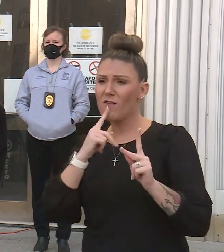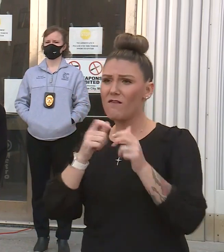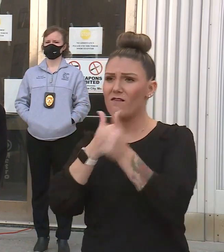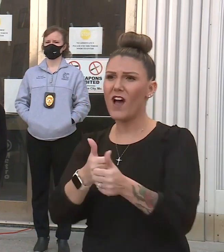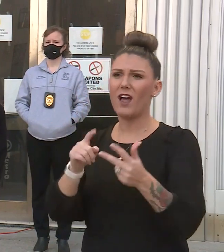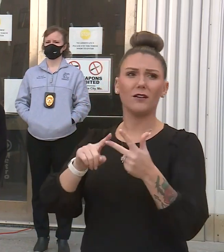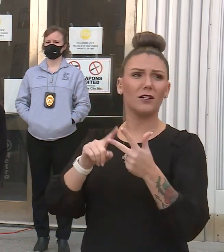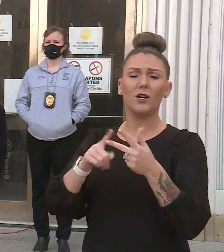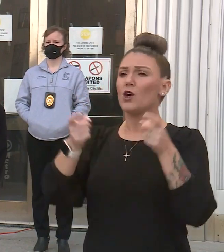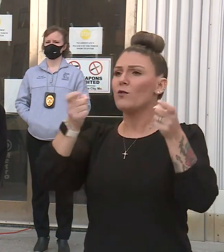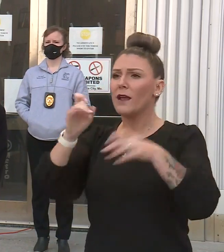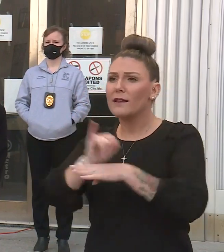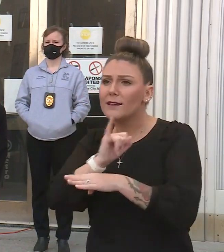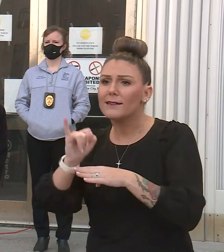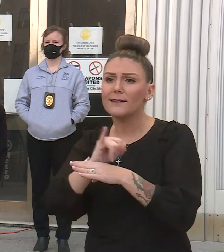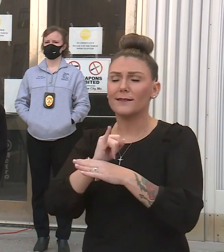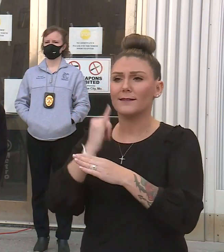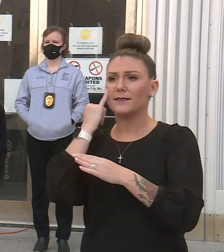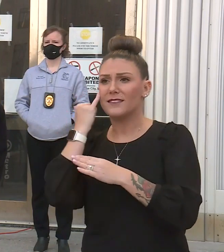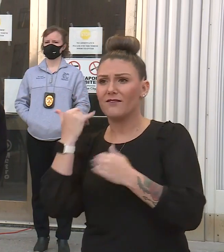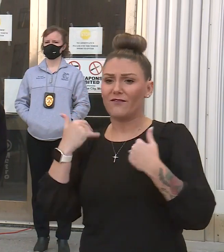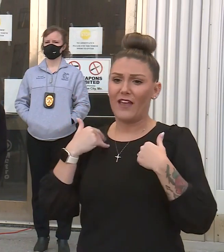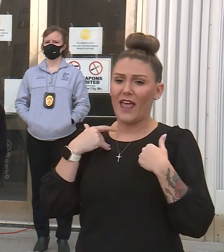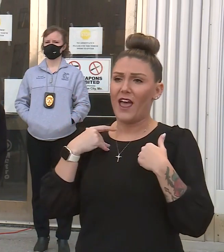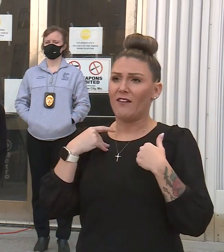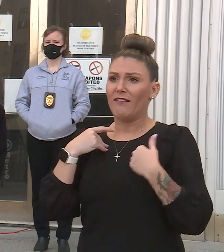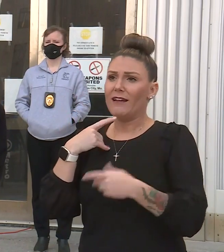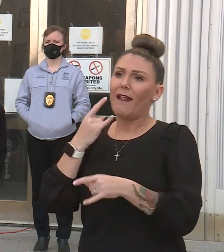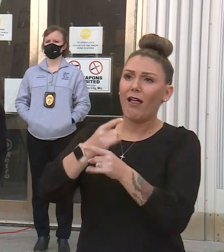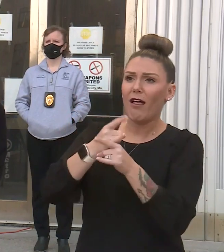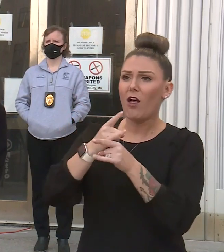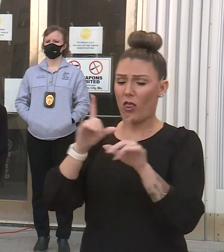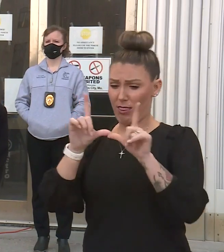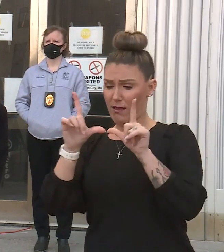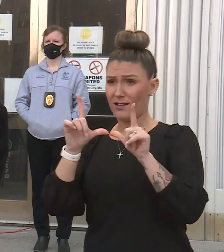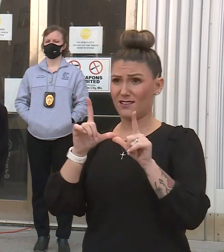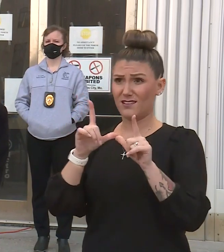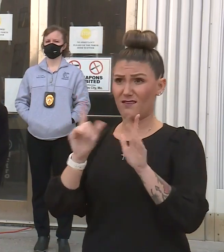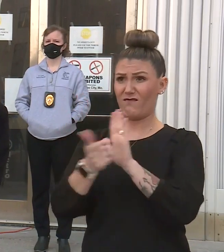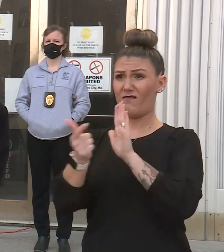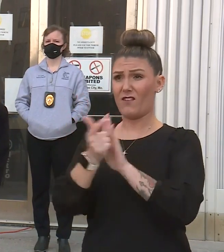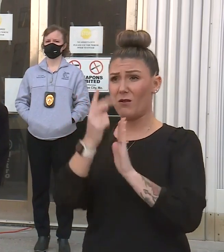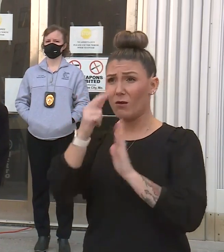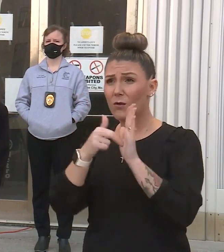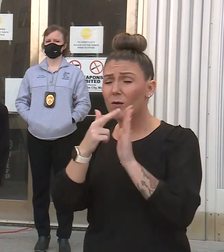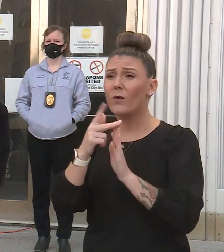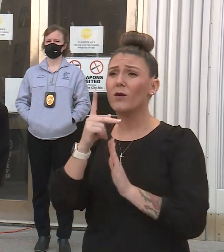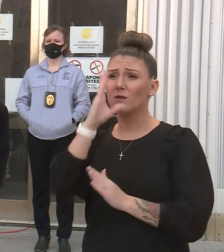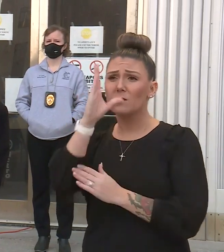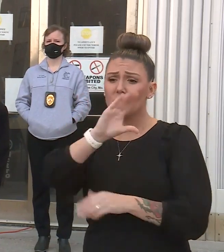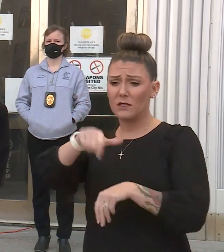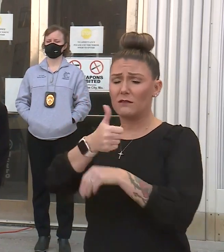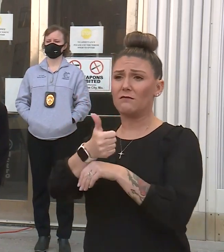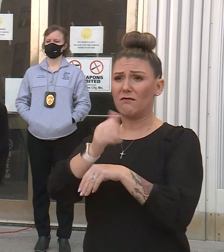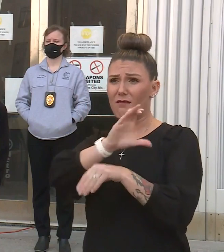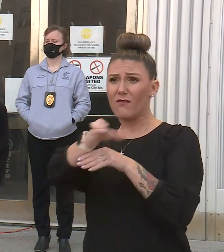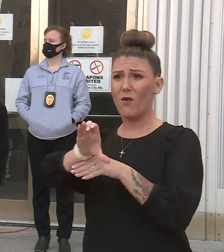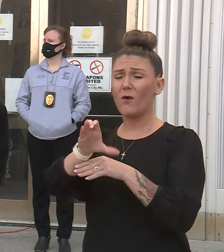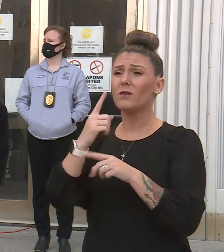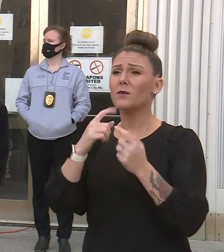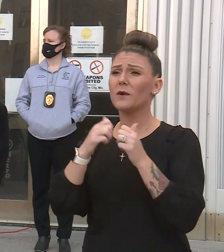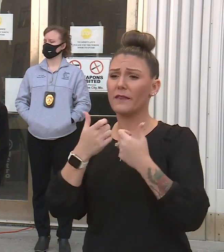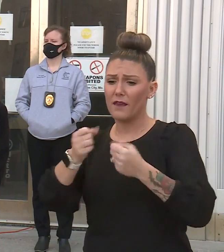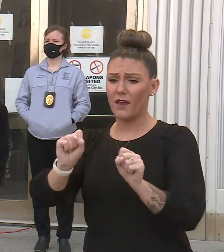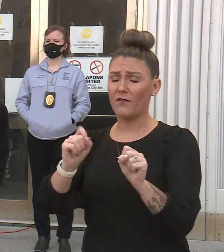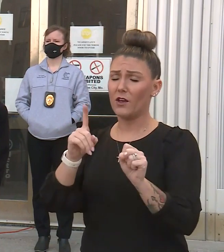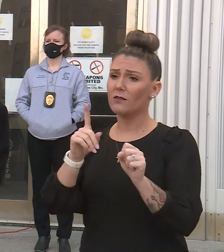there's anyone with a liquor license who's violating our rules. All of those departments will be engaged in terms of this enforcement effort. We will continue